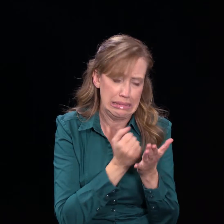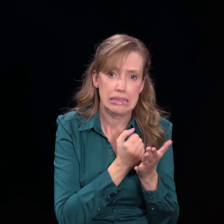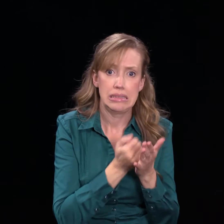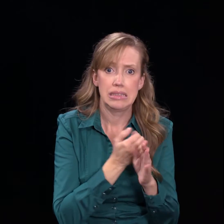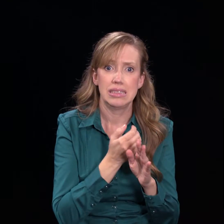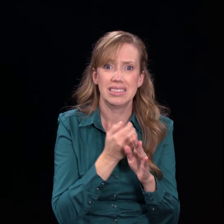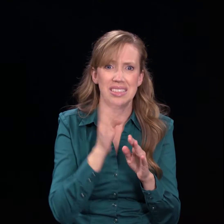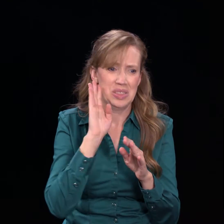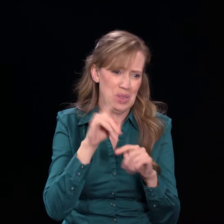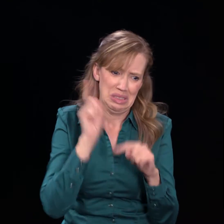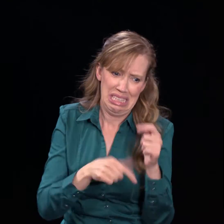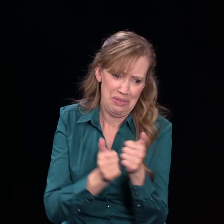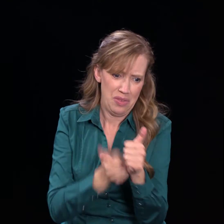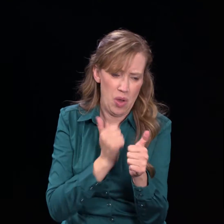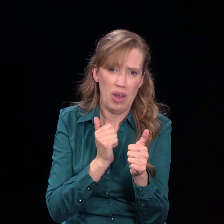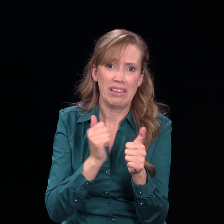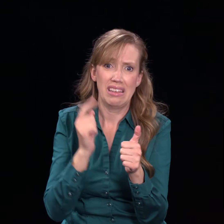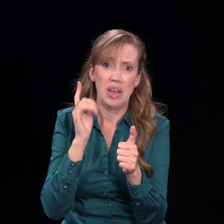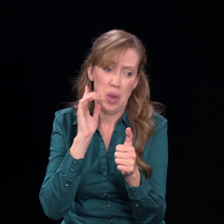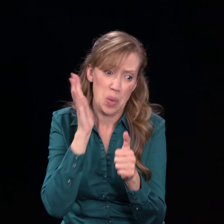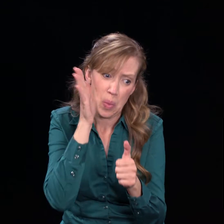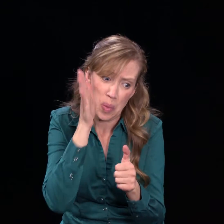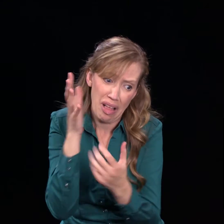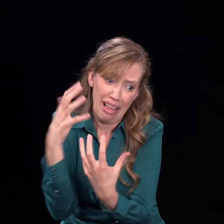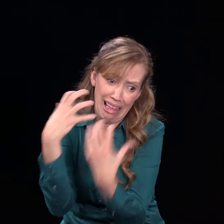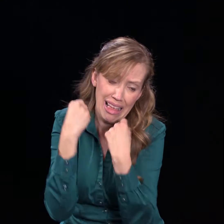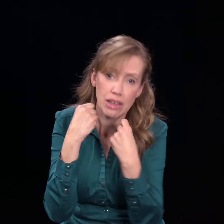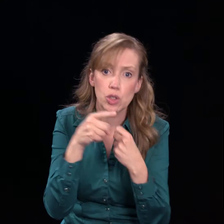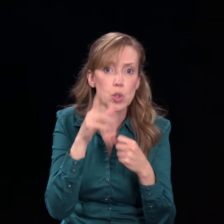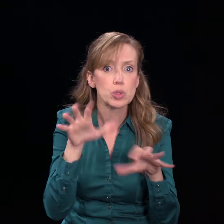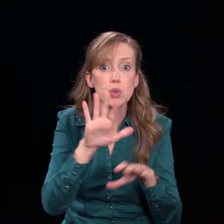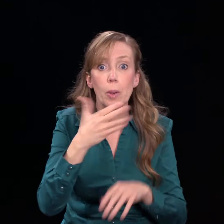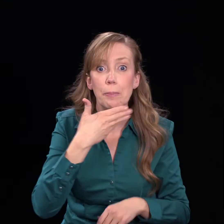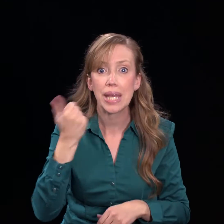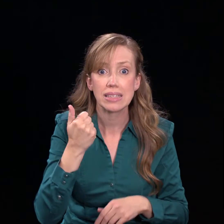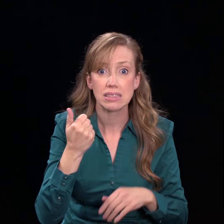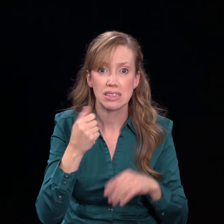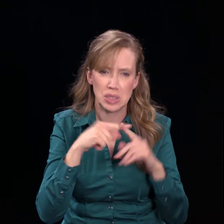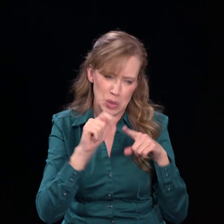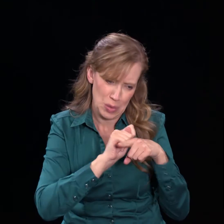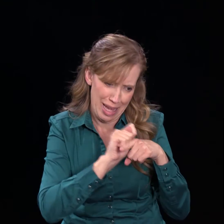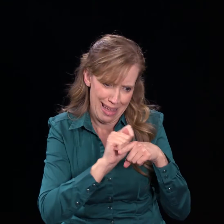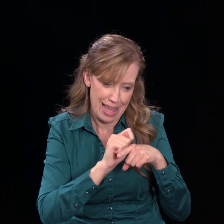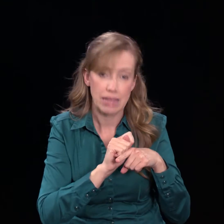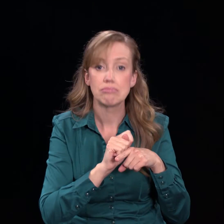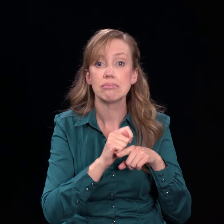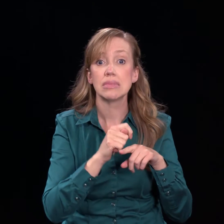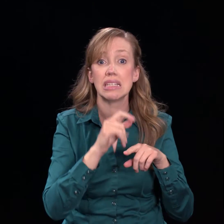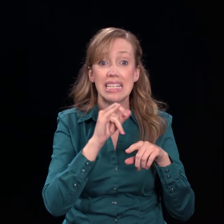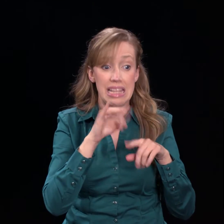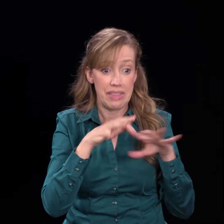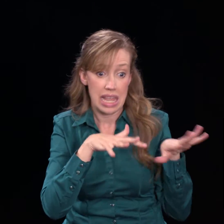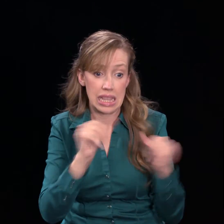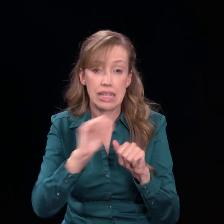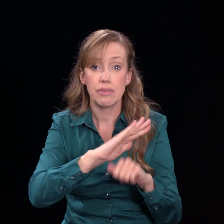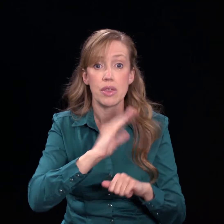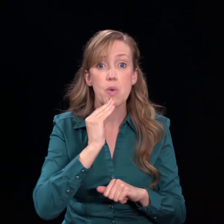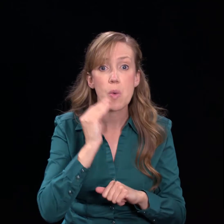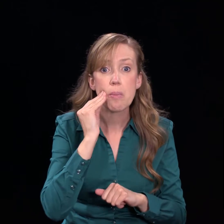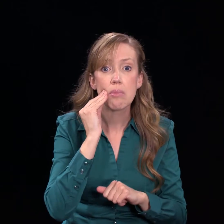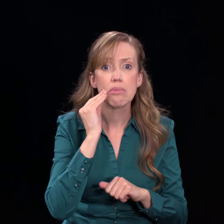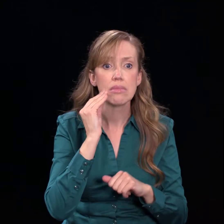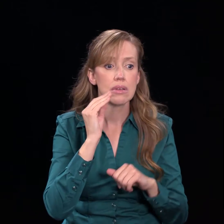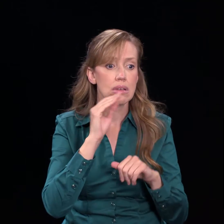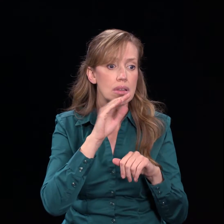If you knew it was something that just couldn't be avoided, you'd do your absolute best so that when they had to leave their home, their church, their friends,